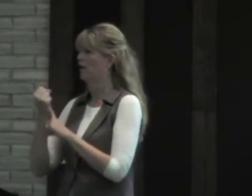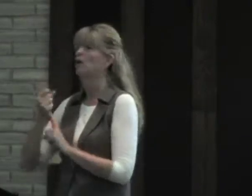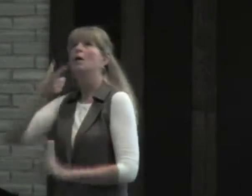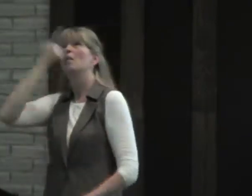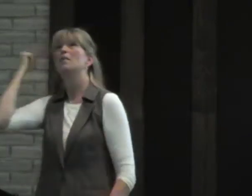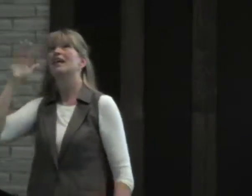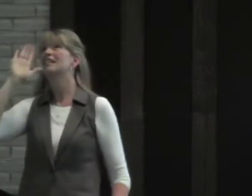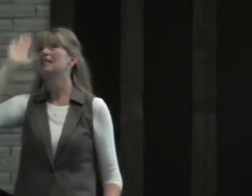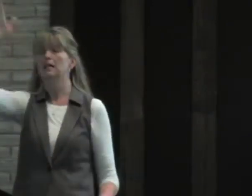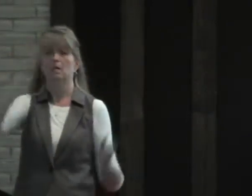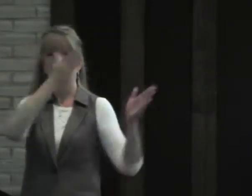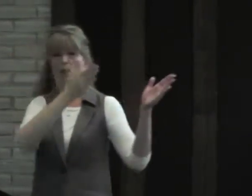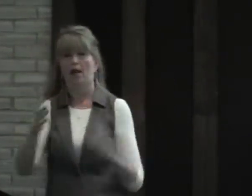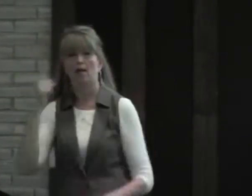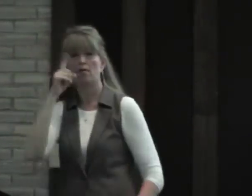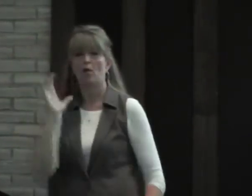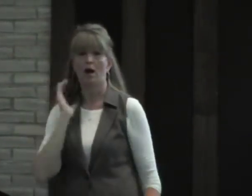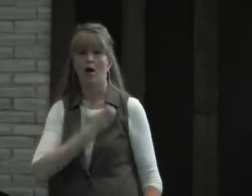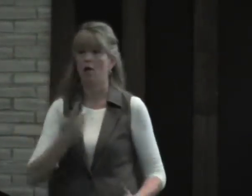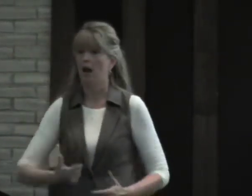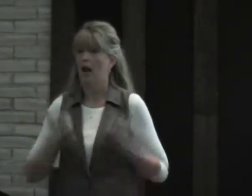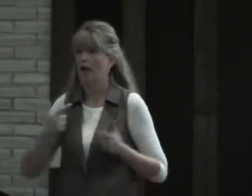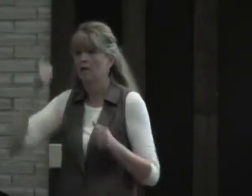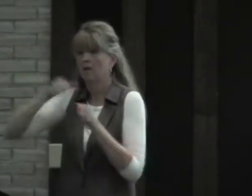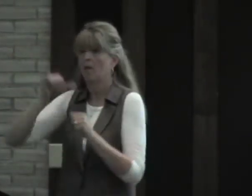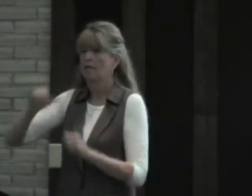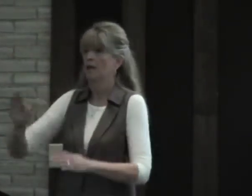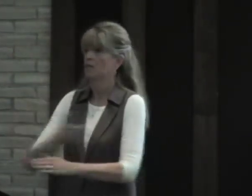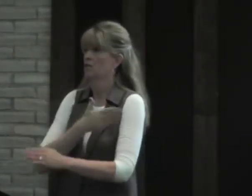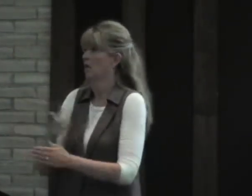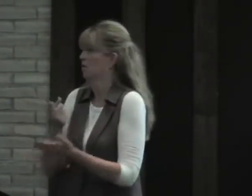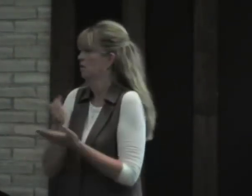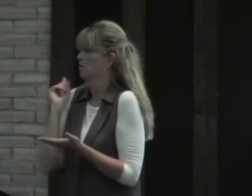our situation. He has plans for our lives, right?